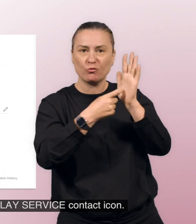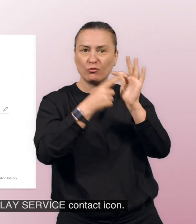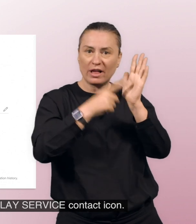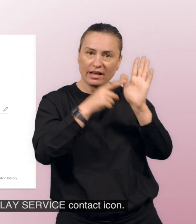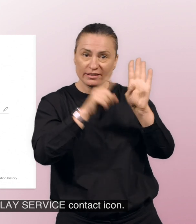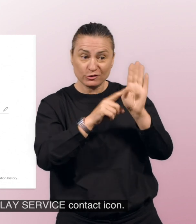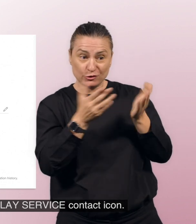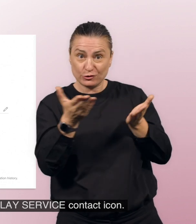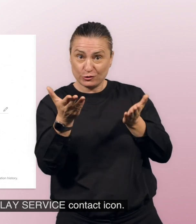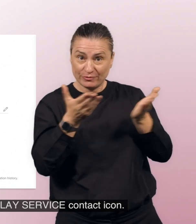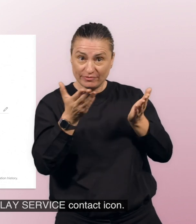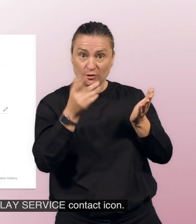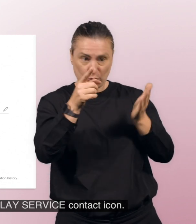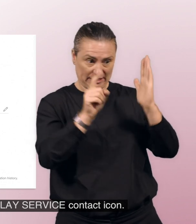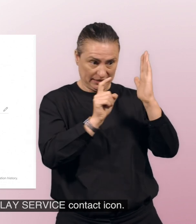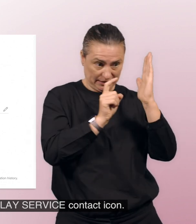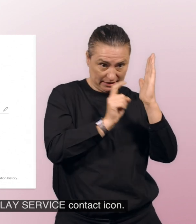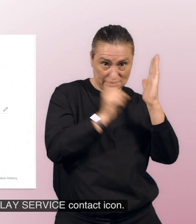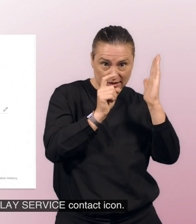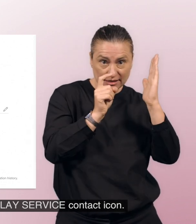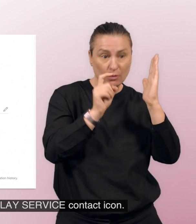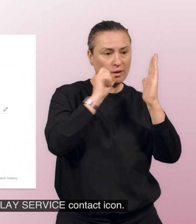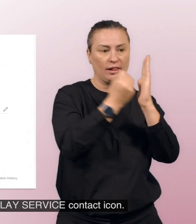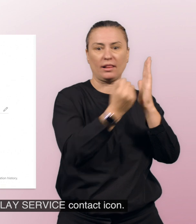NRS Video Relay service contact icon.